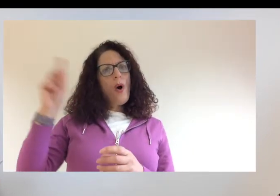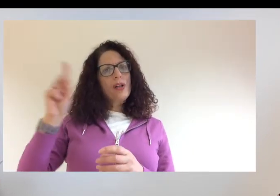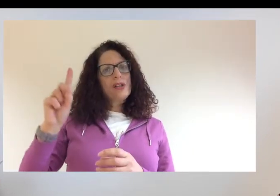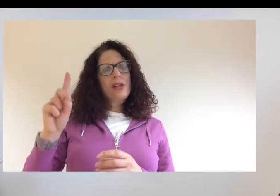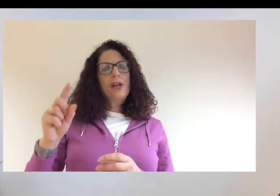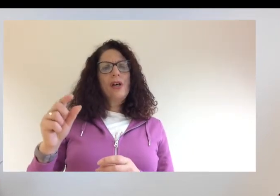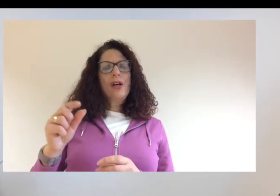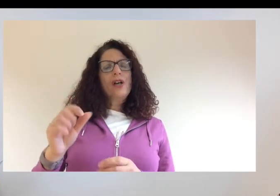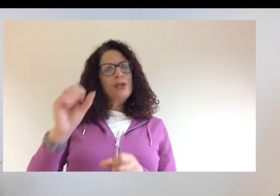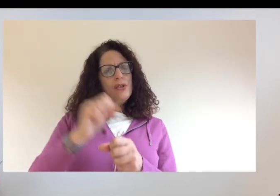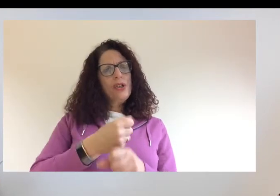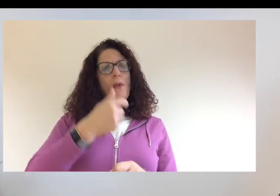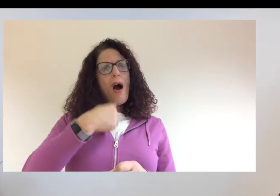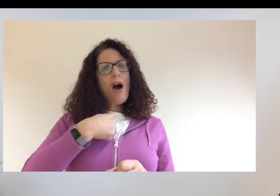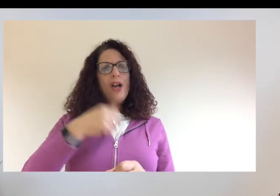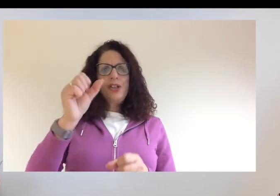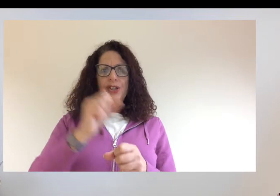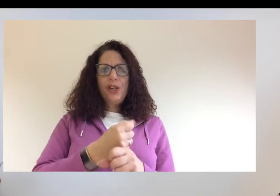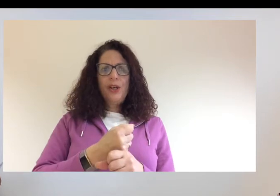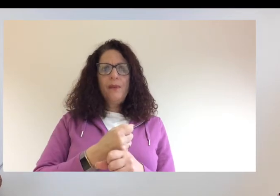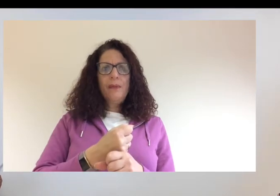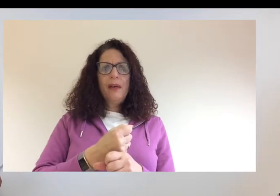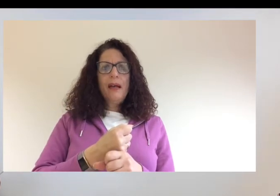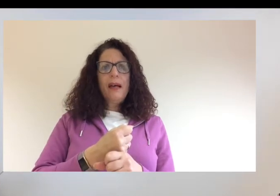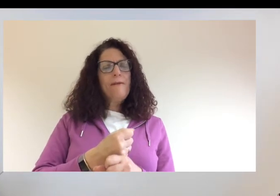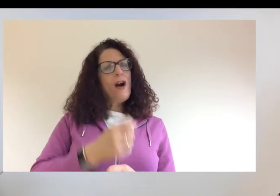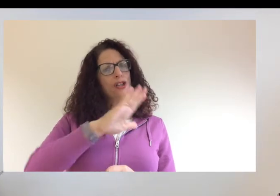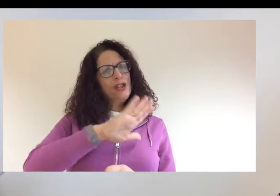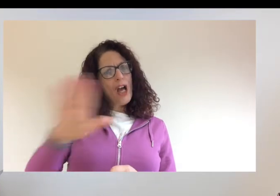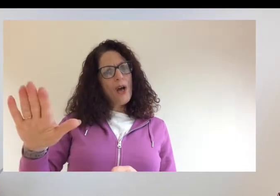feel in less than a